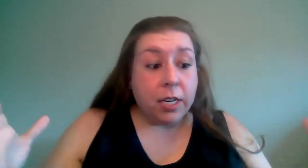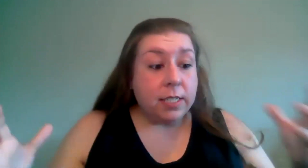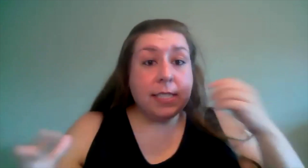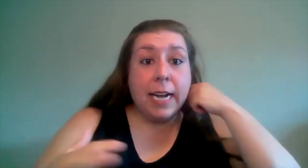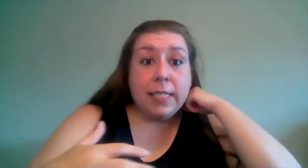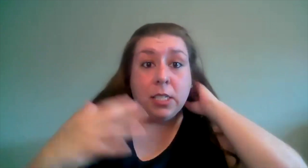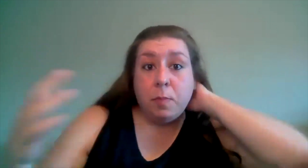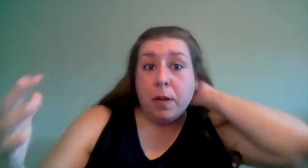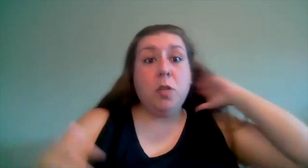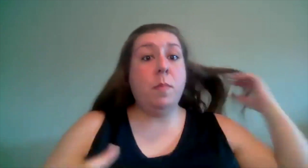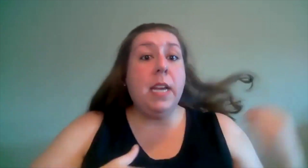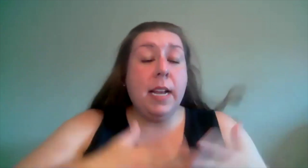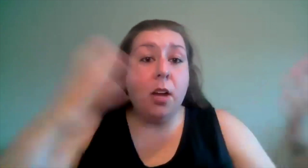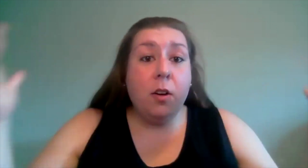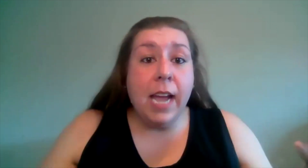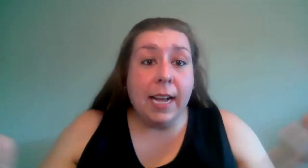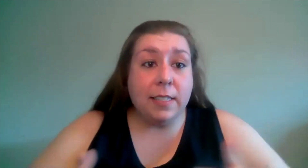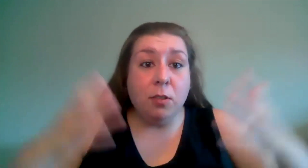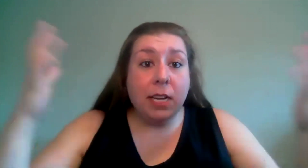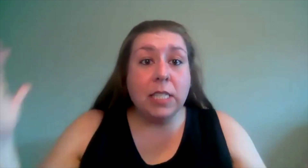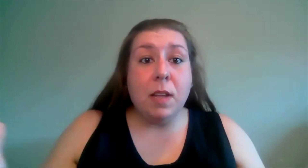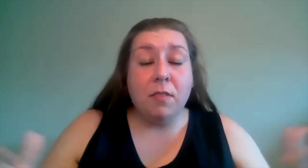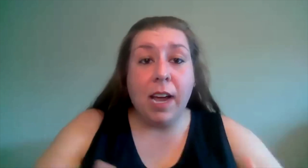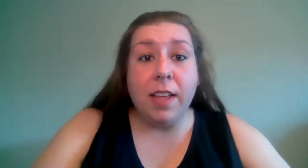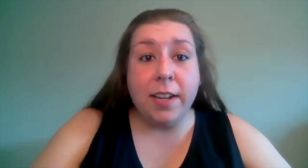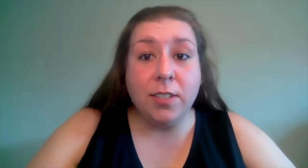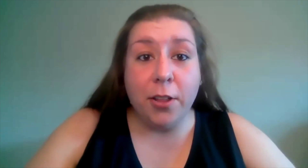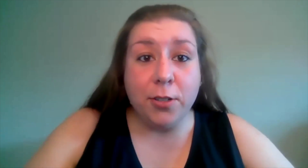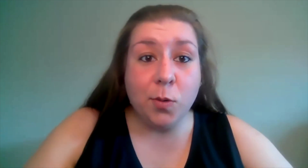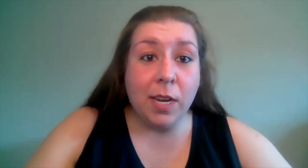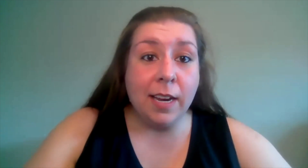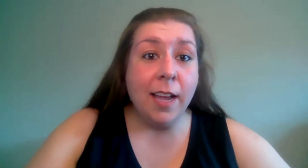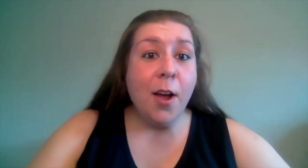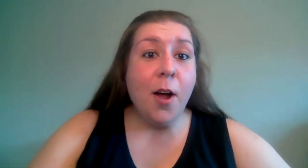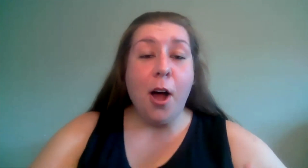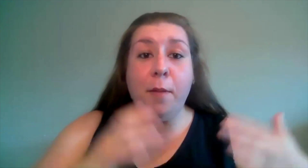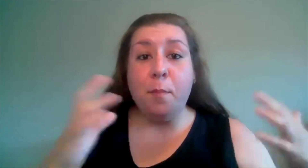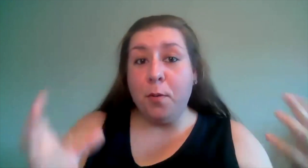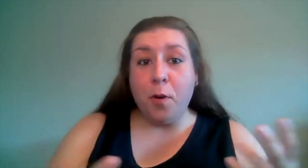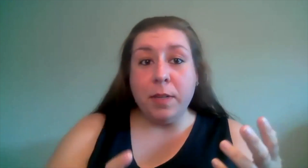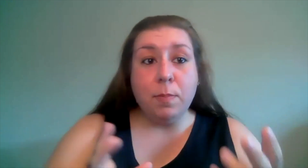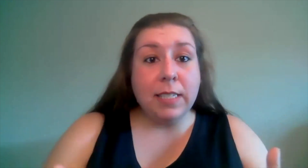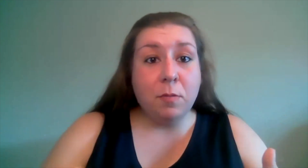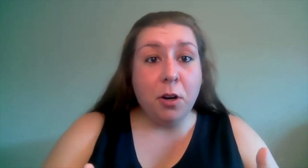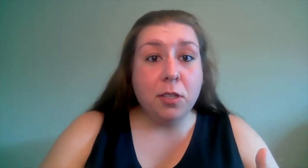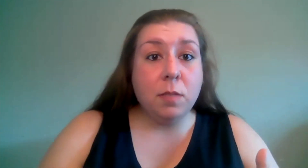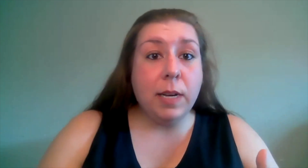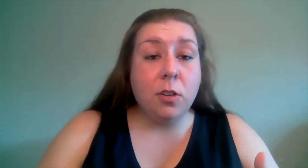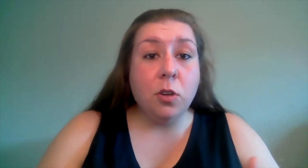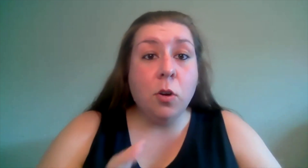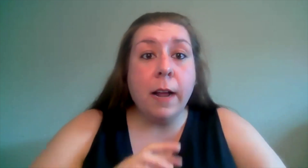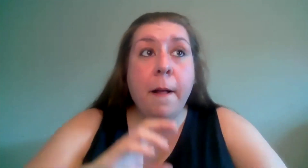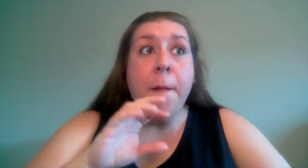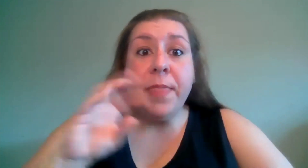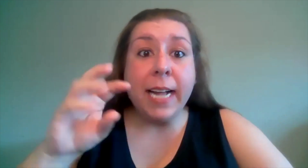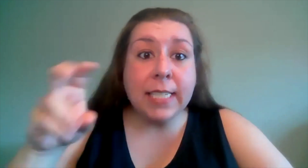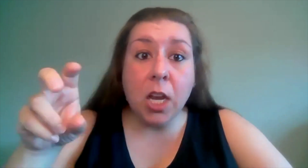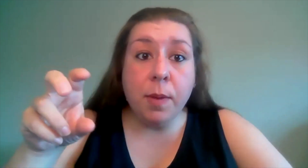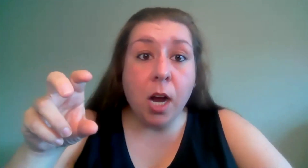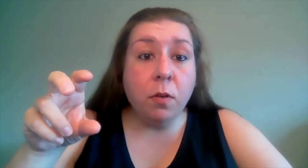decides to sponsor me and go yes you can spend five thousand dollars a week on performance space and rehearsal space in new york that's going to be our